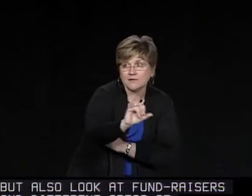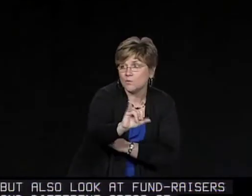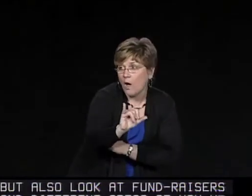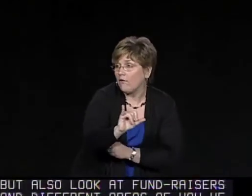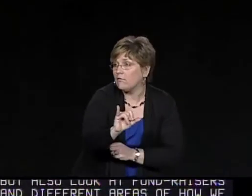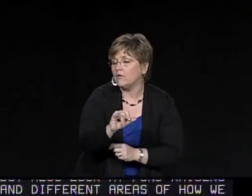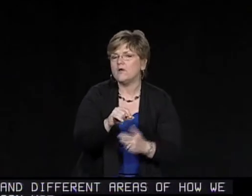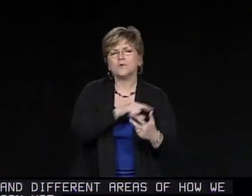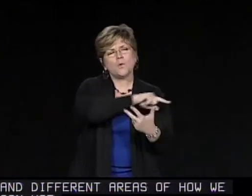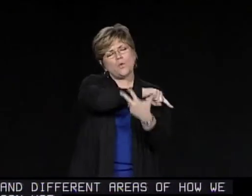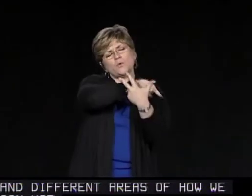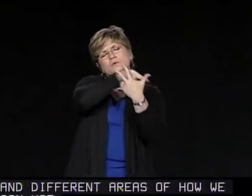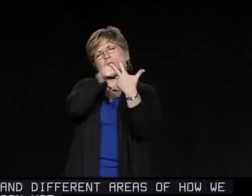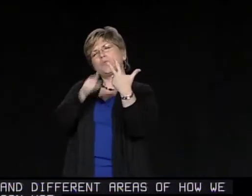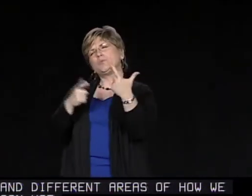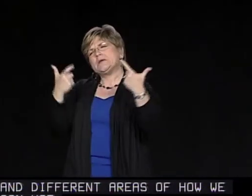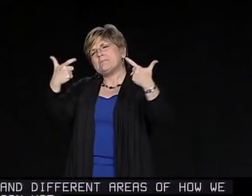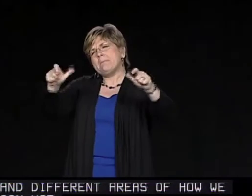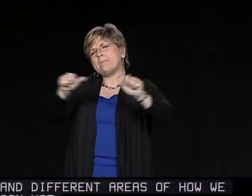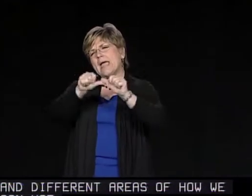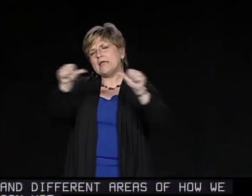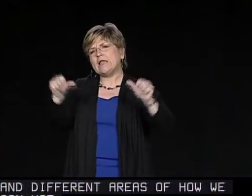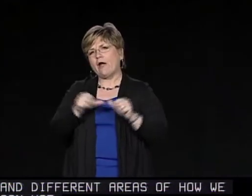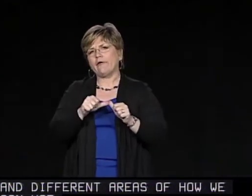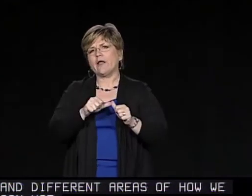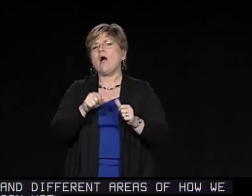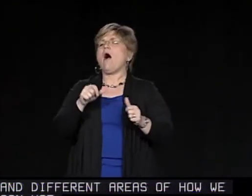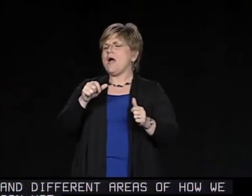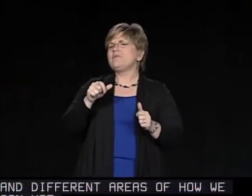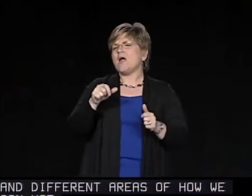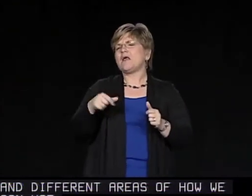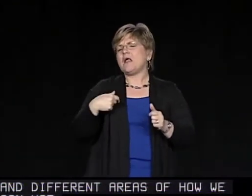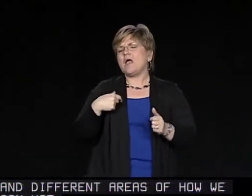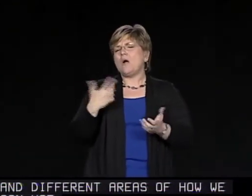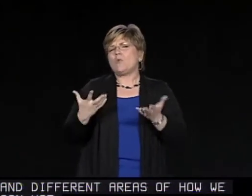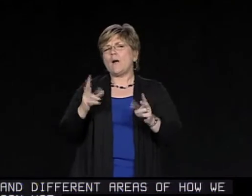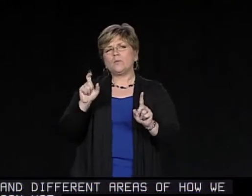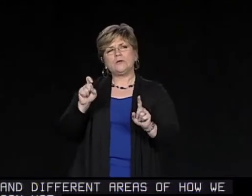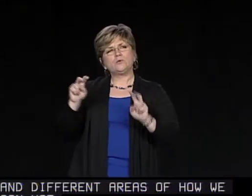to invest and have permanent monies coming in.